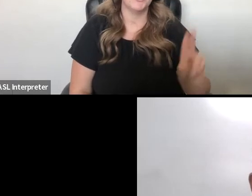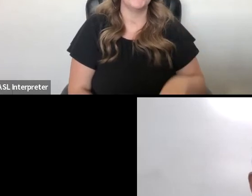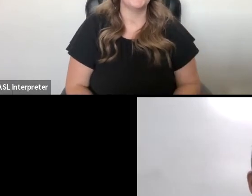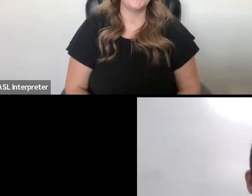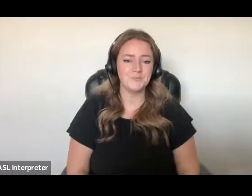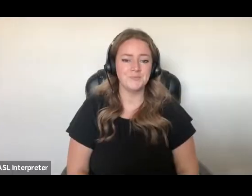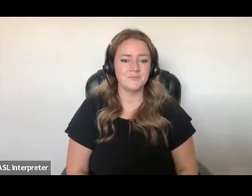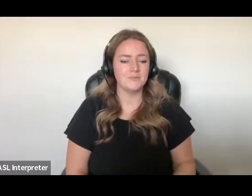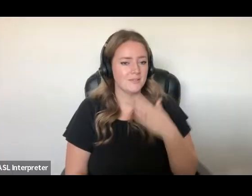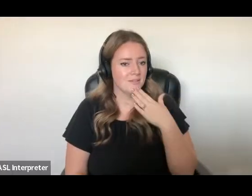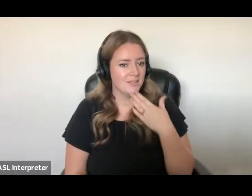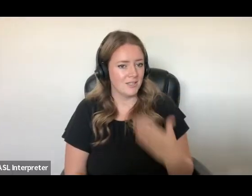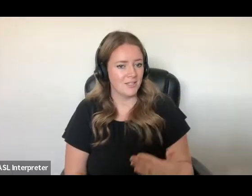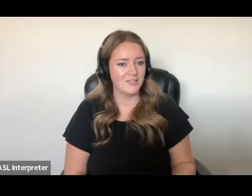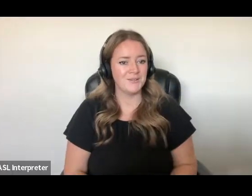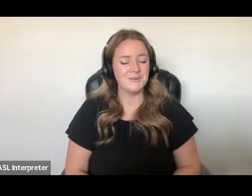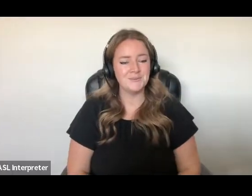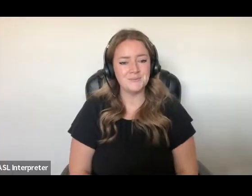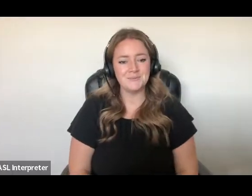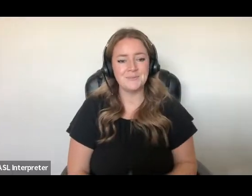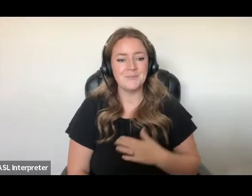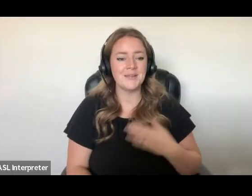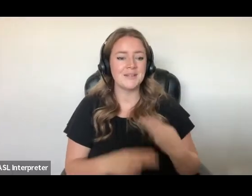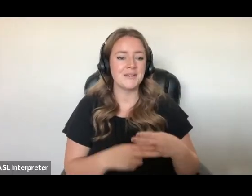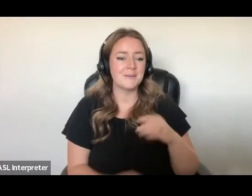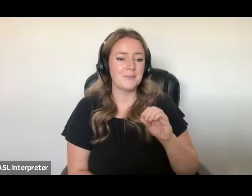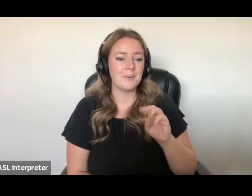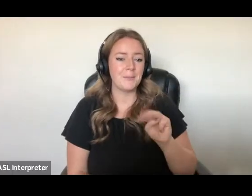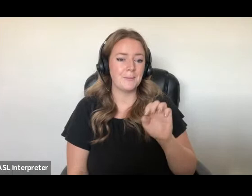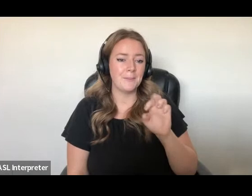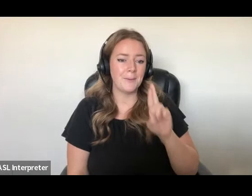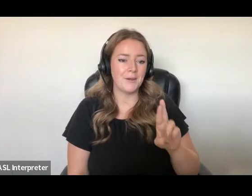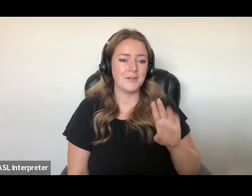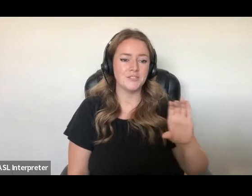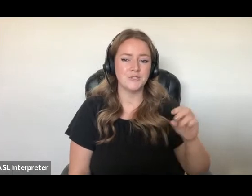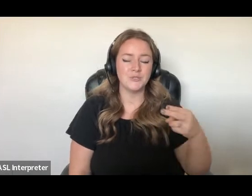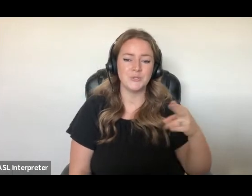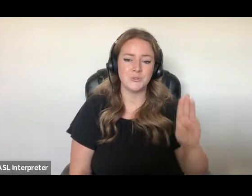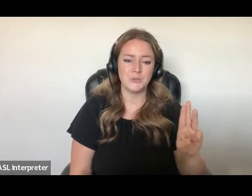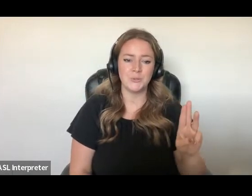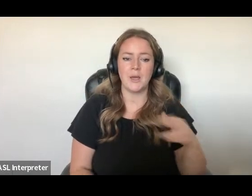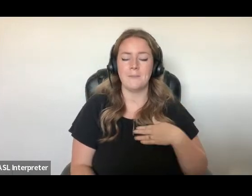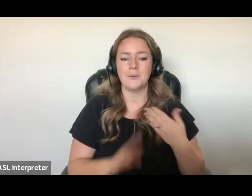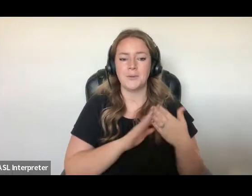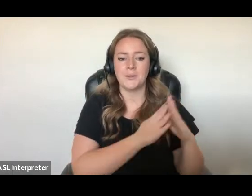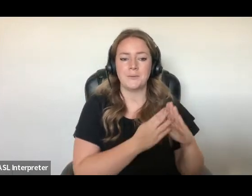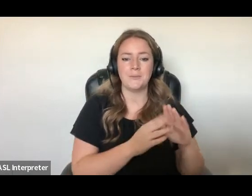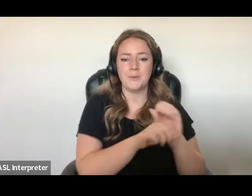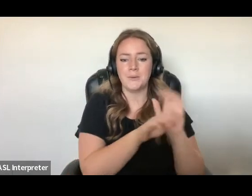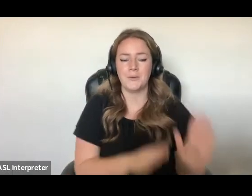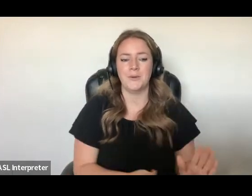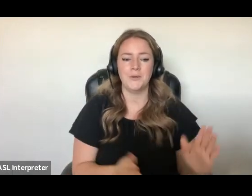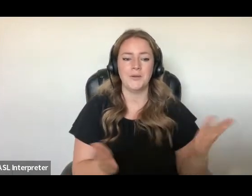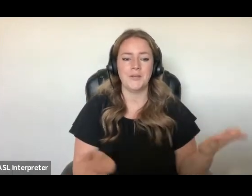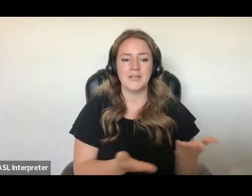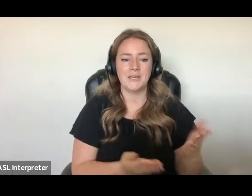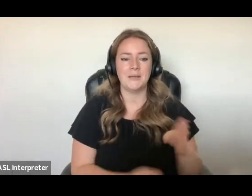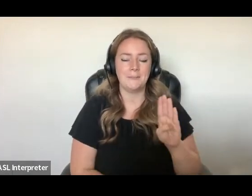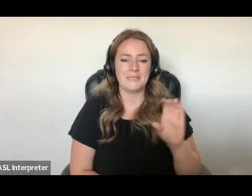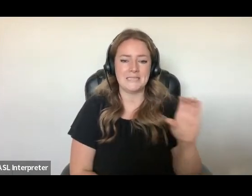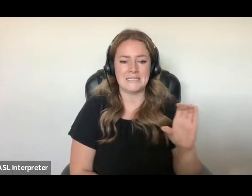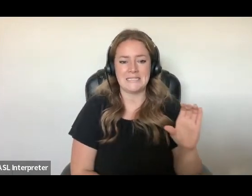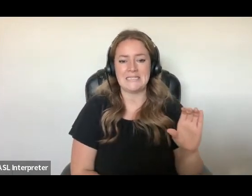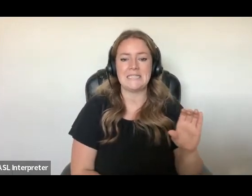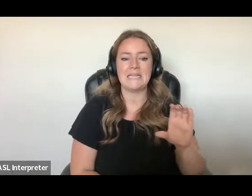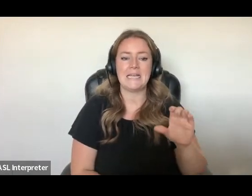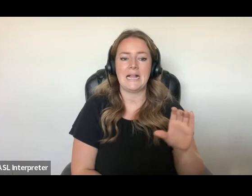Thank you. My name is Omar Chu and I'm the Community Legal Worker at the Immigration and Refugee Legal Clinic, a BC clinic that